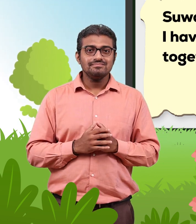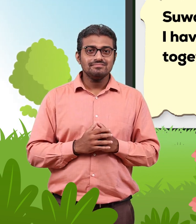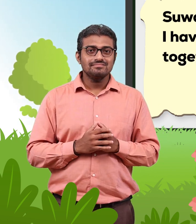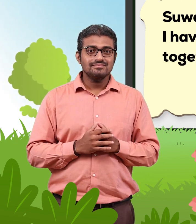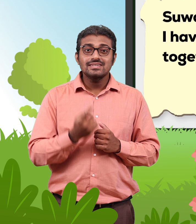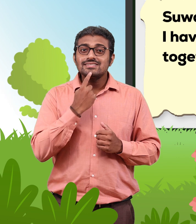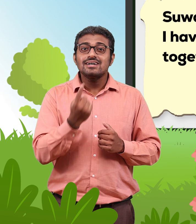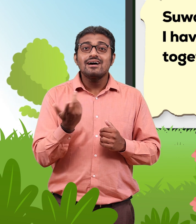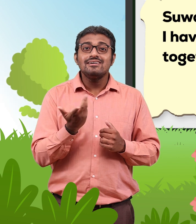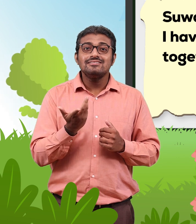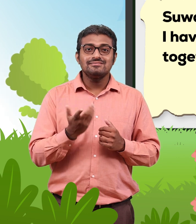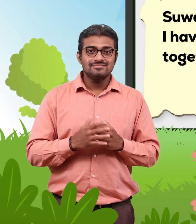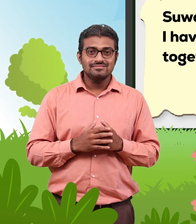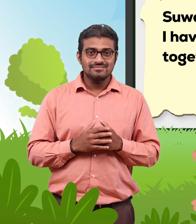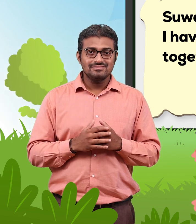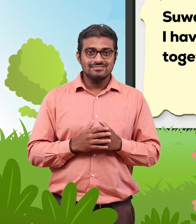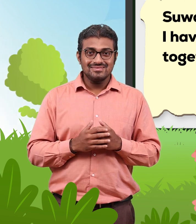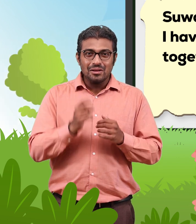I have put all the pebbles together.